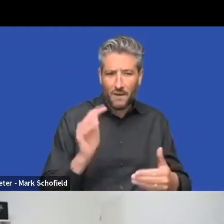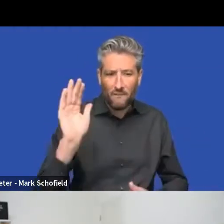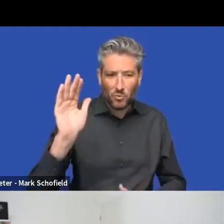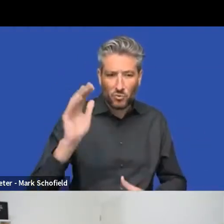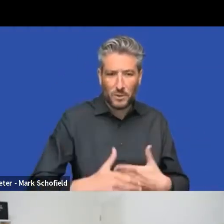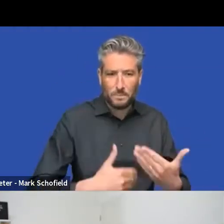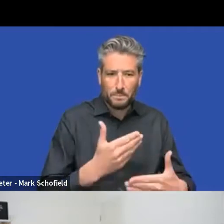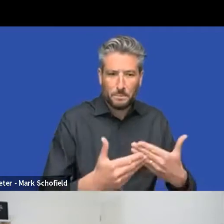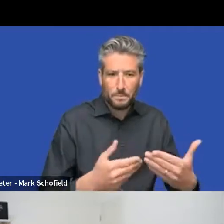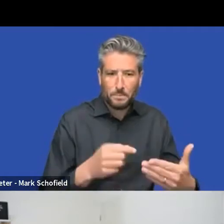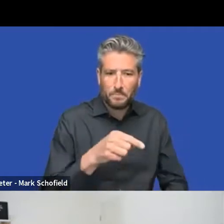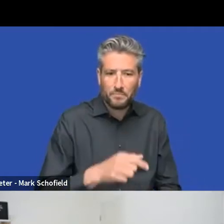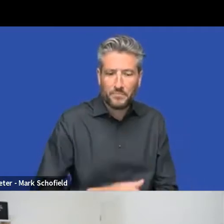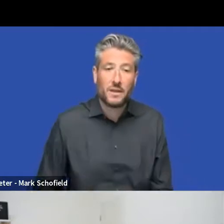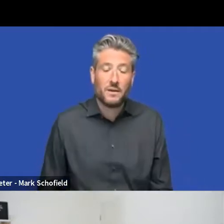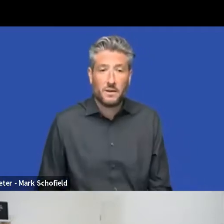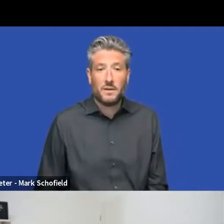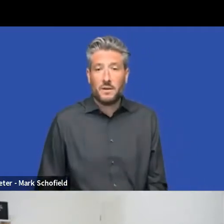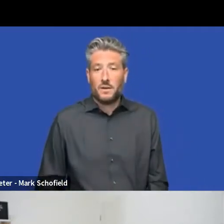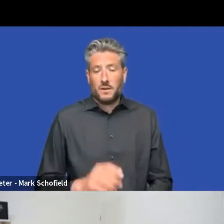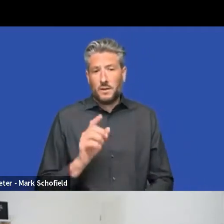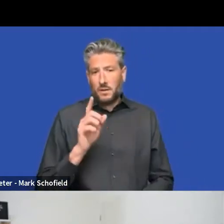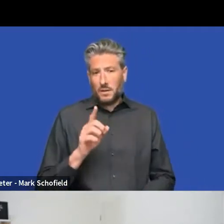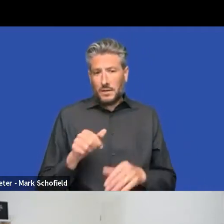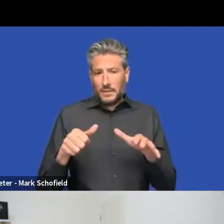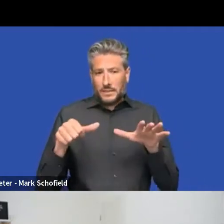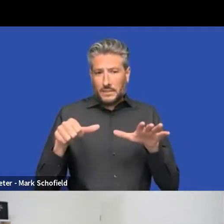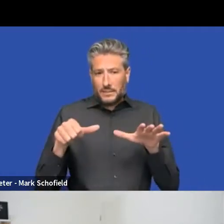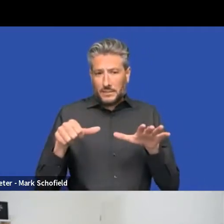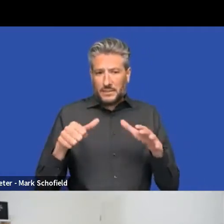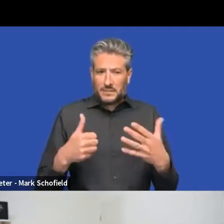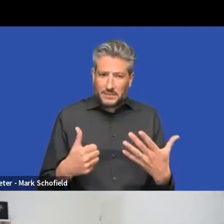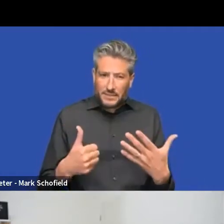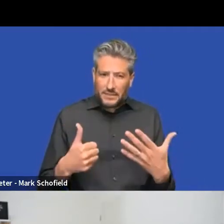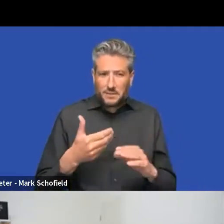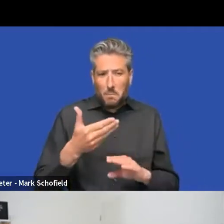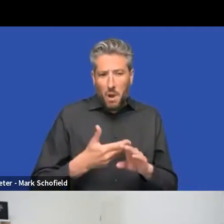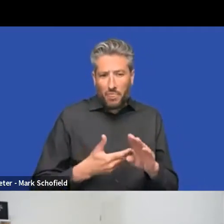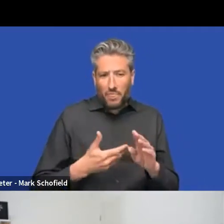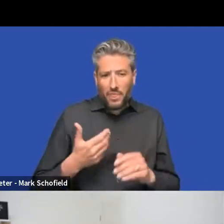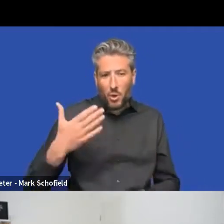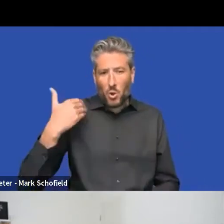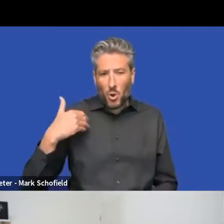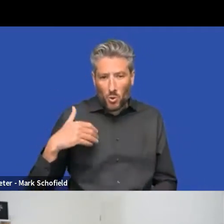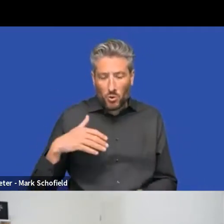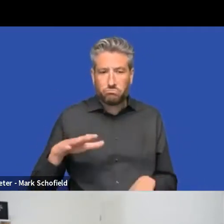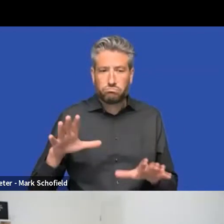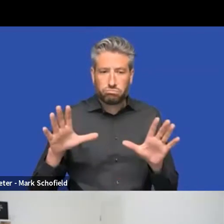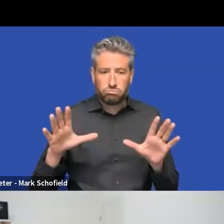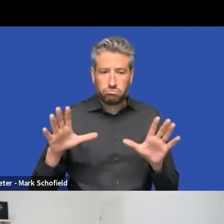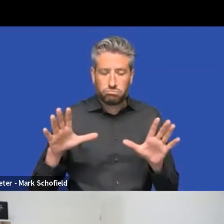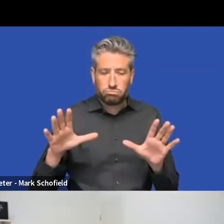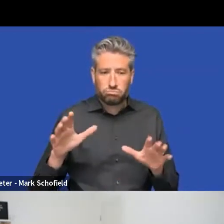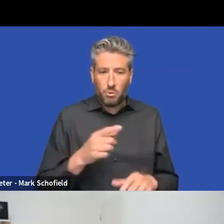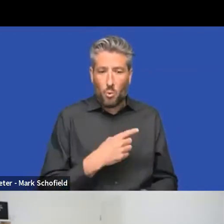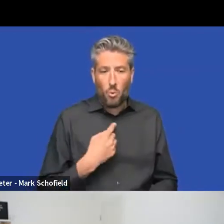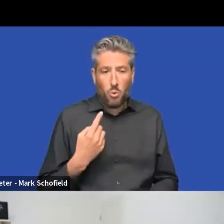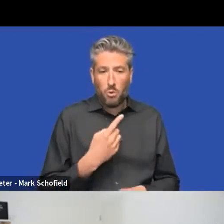months ago, the front end team was just Nils. Uh, so, and Nils still had to help cloud and still had to do all of that. So even if, even,